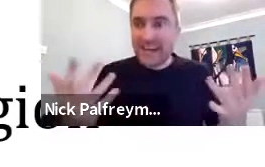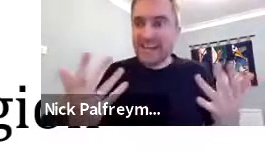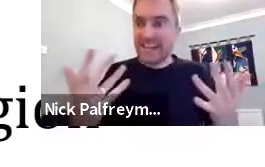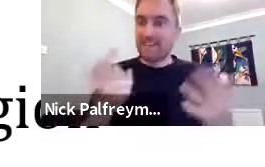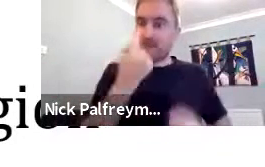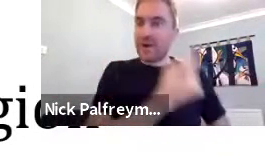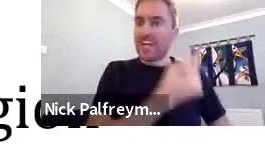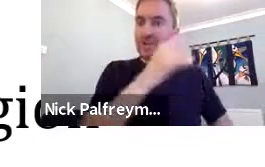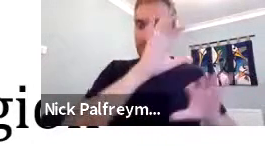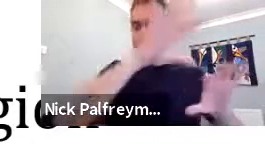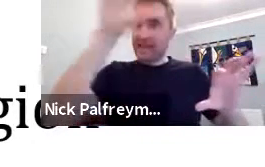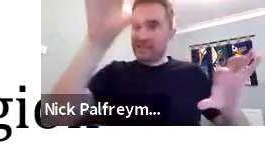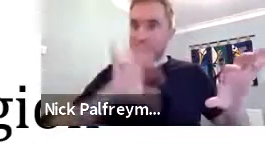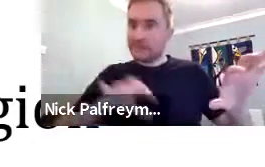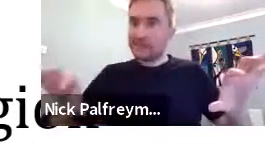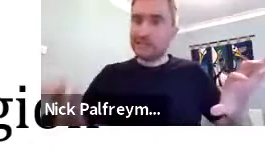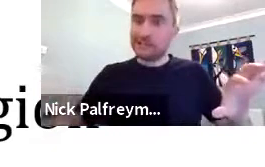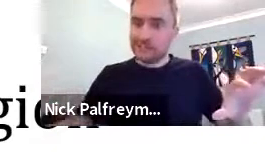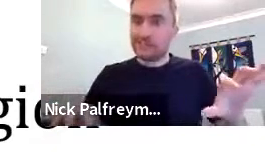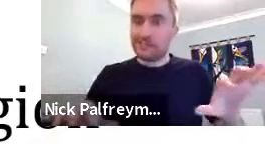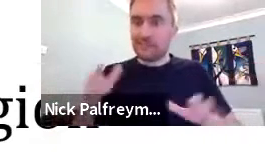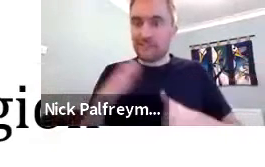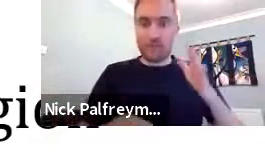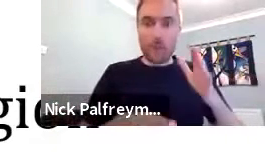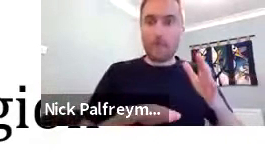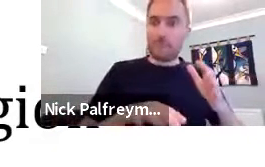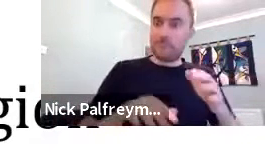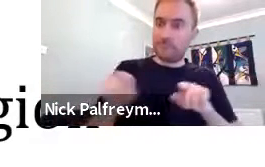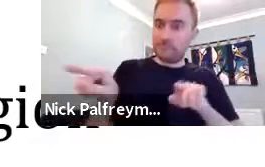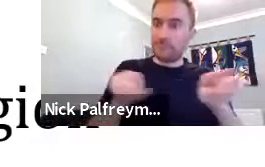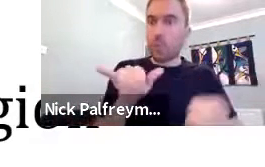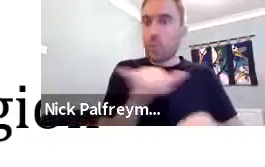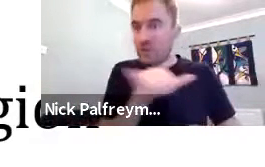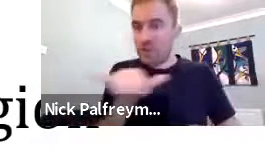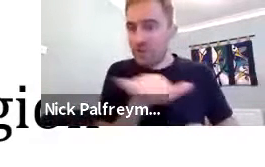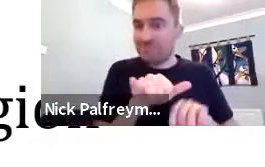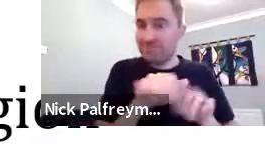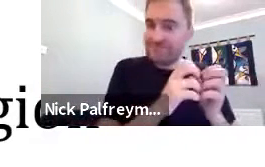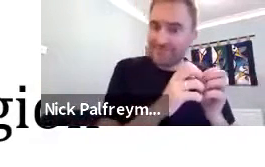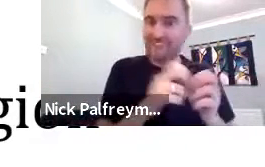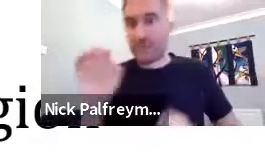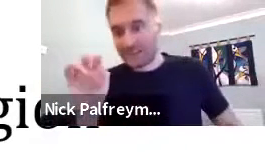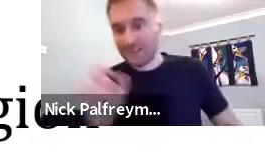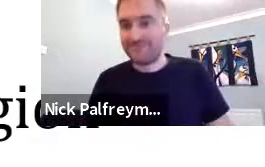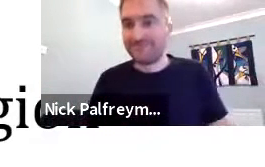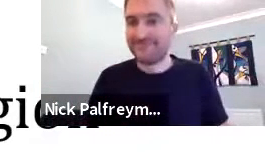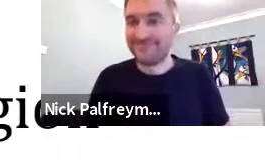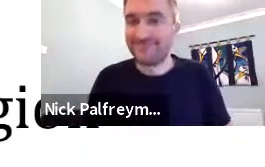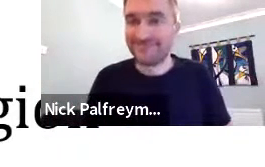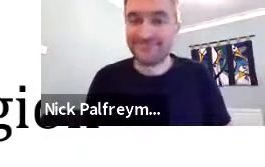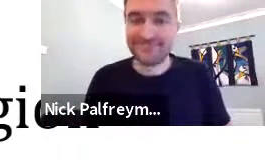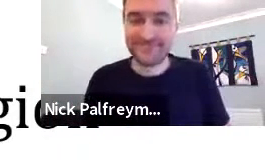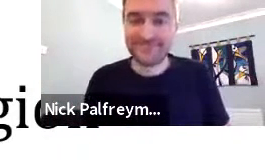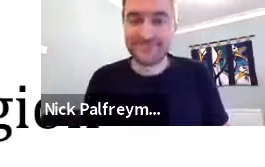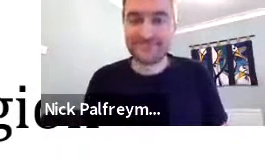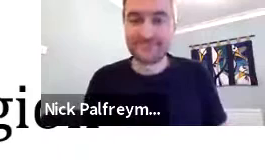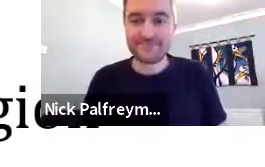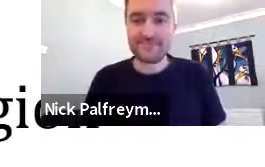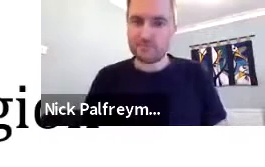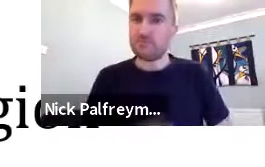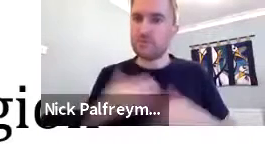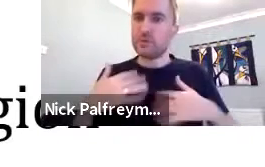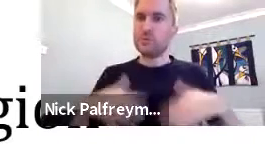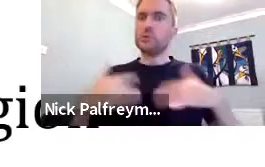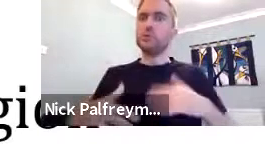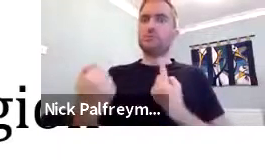the corpus to look at how many for each of the different regions, the six regions, we're using Basindo and ASL.